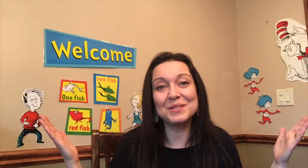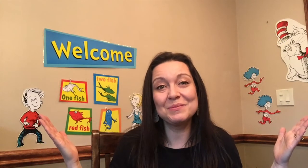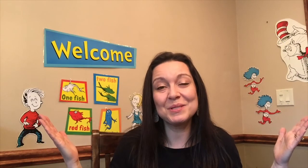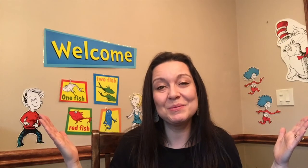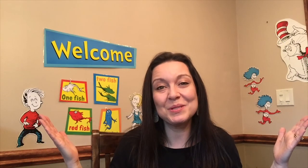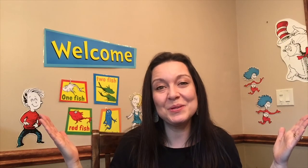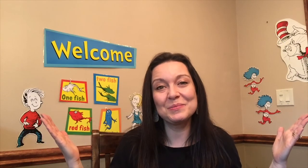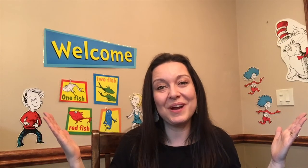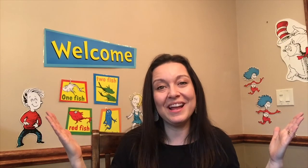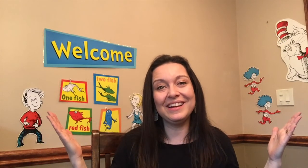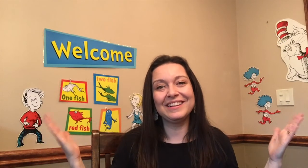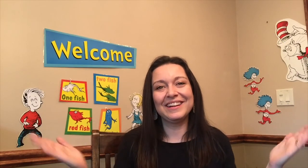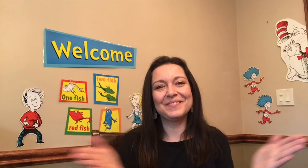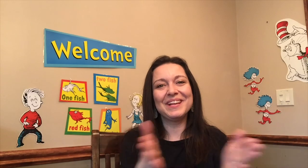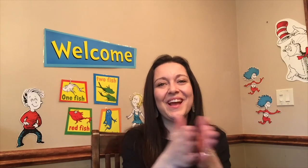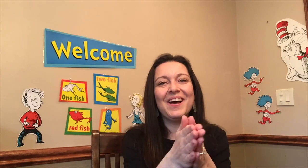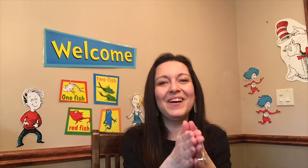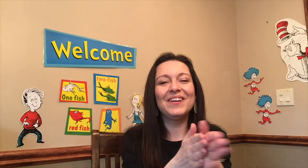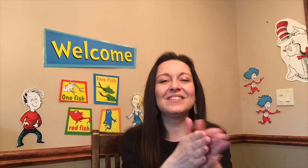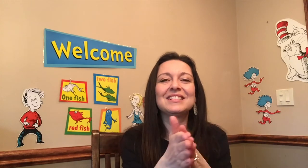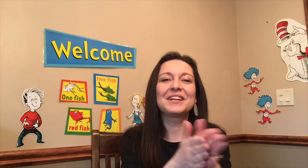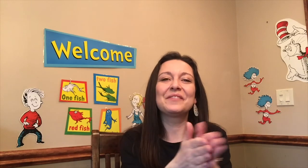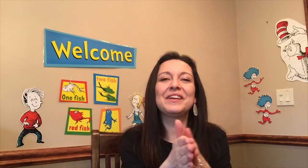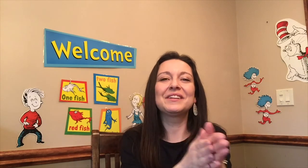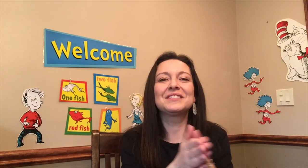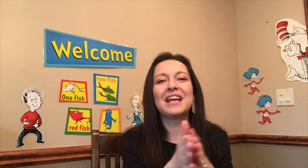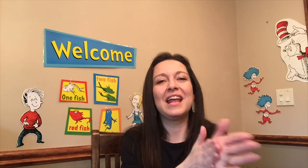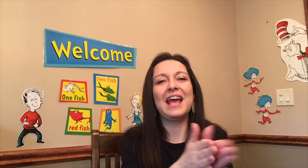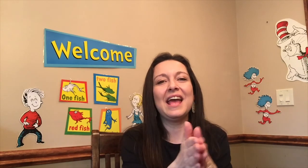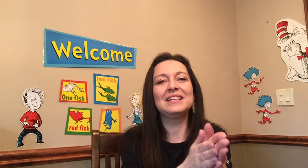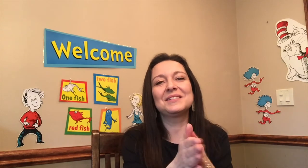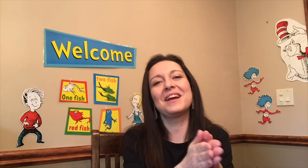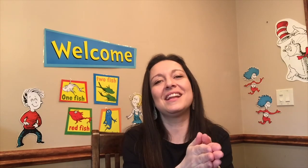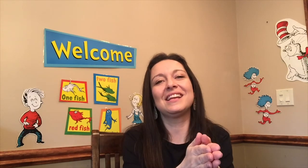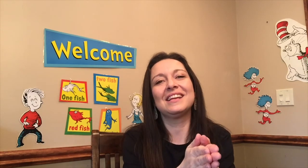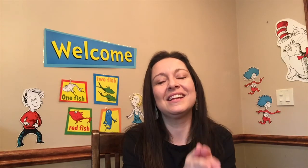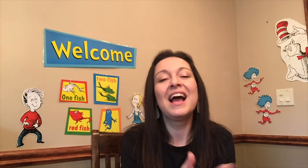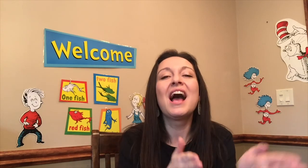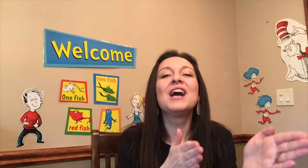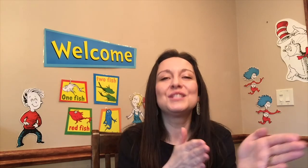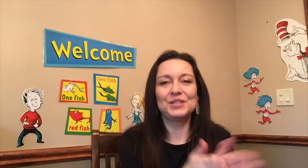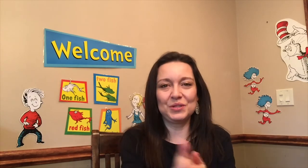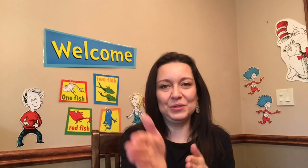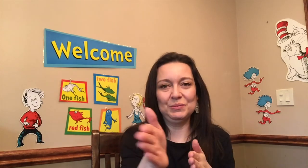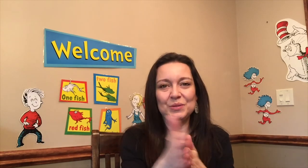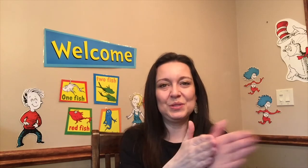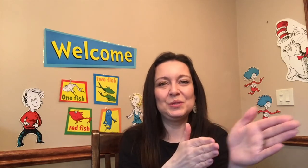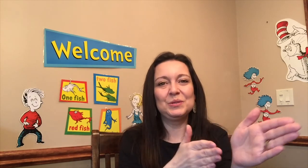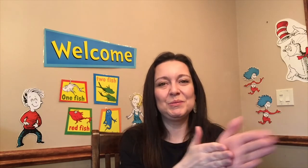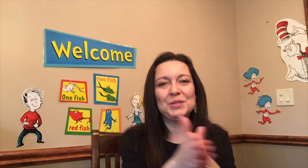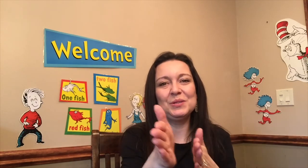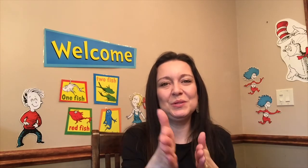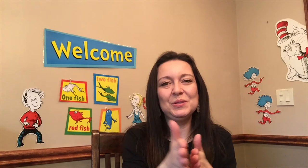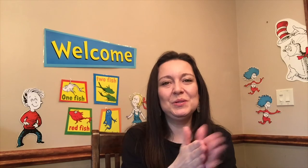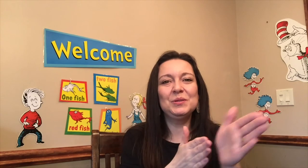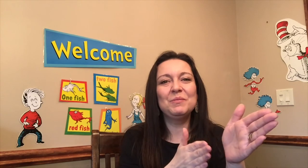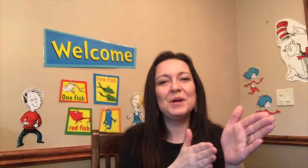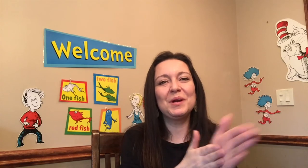zoom zoom zoom right here we go let's get our fingers fingers and hands ready zoom zoom zoom we're